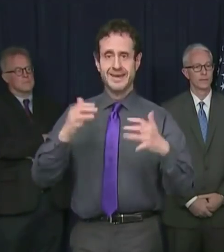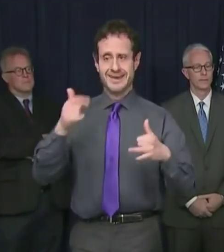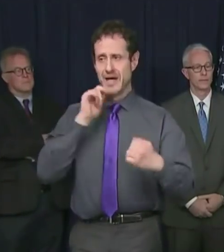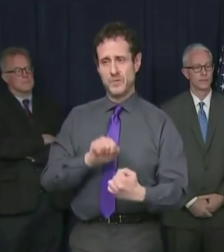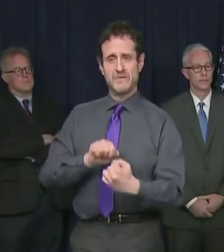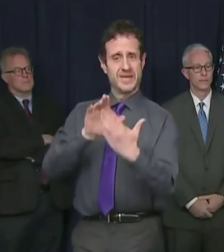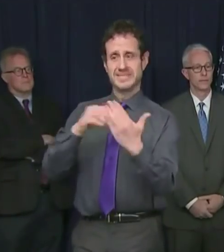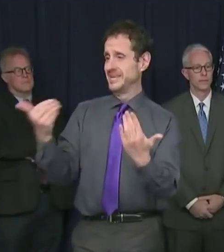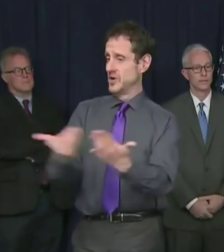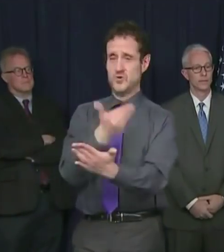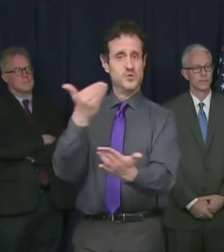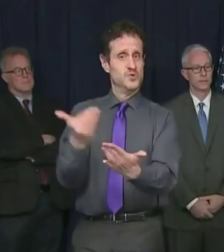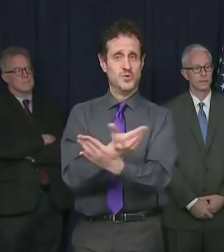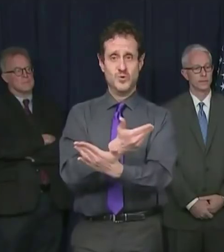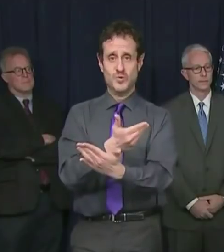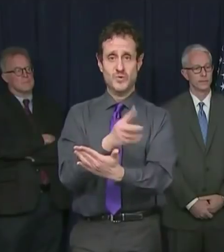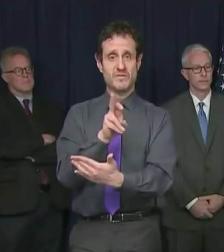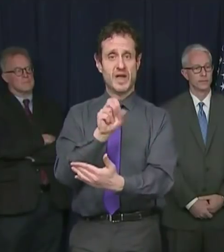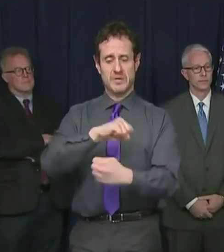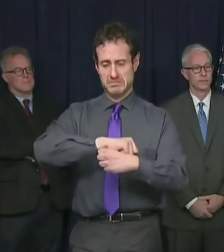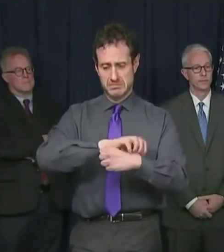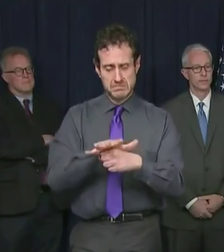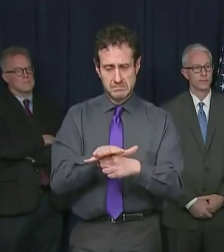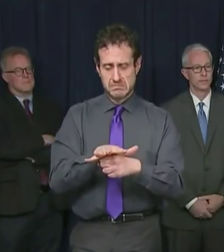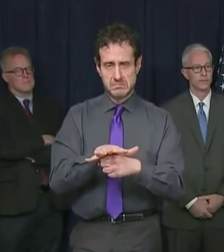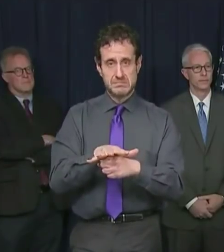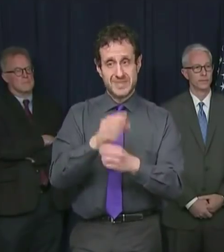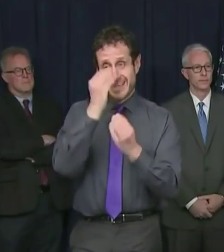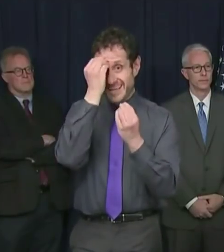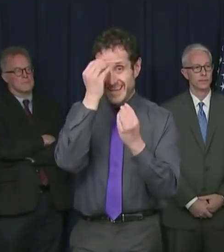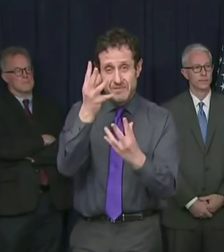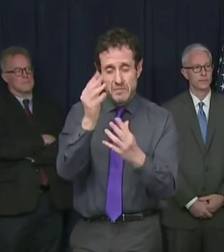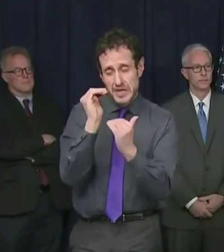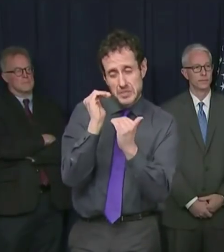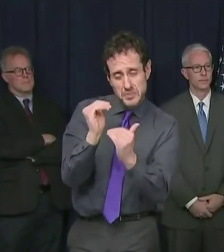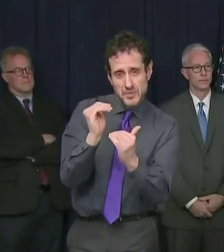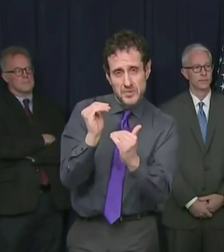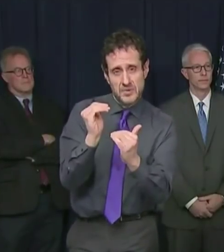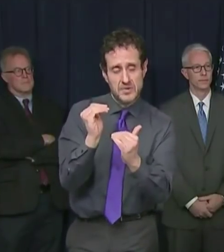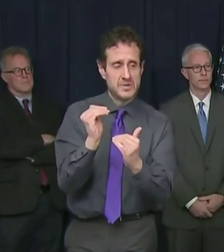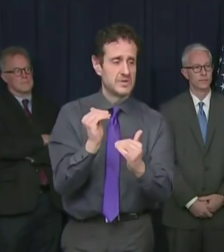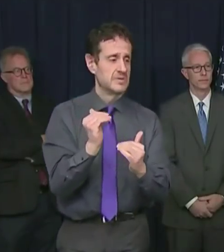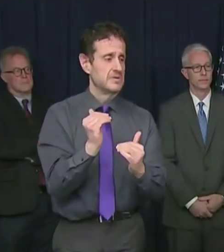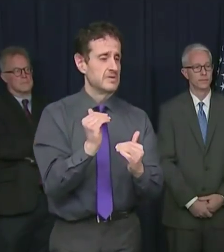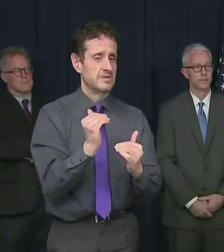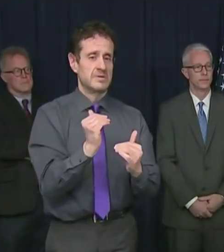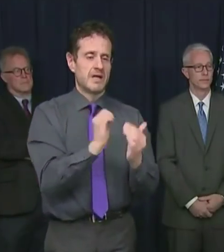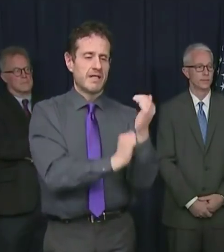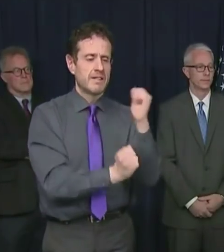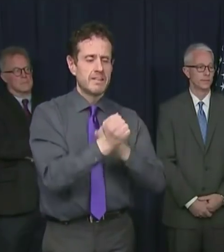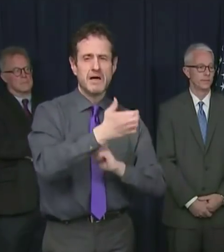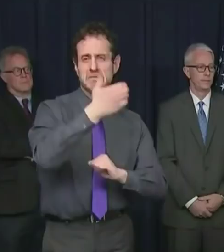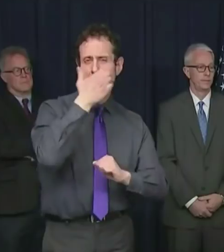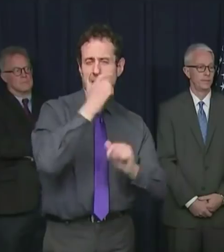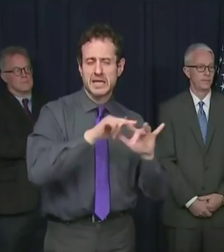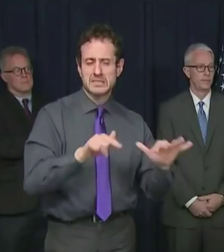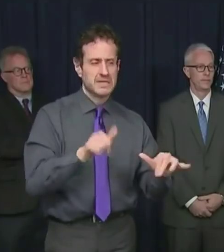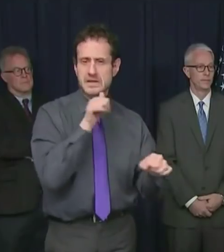a brand new virus. With too little information, not enough personal protective equipment,